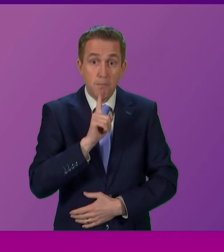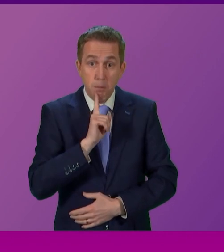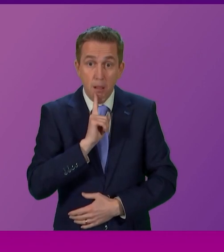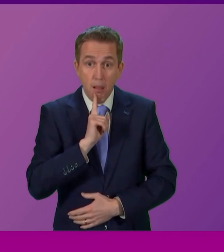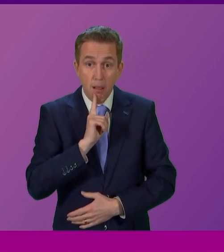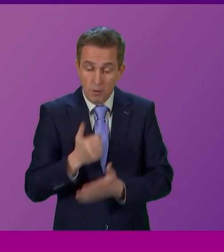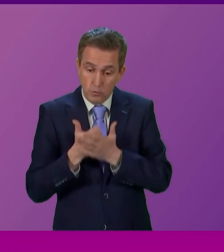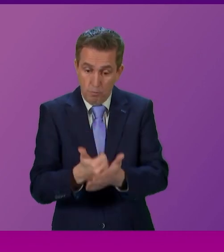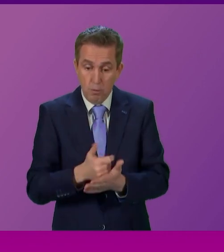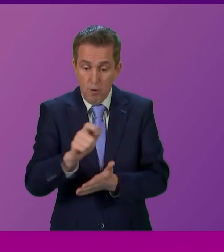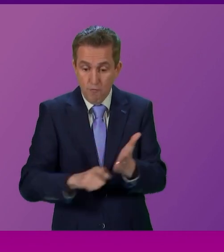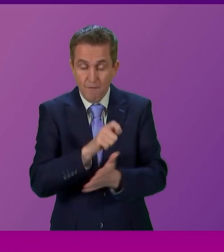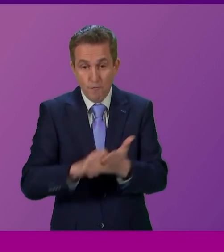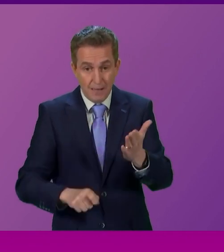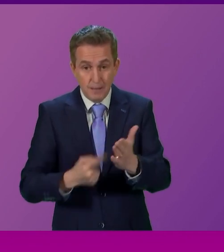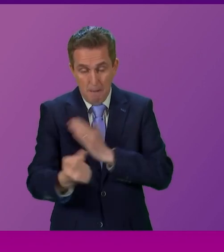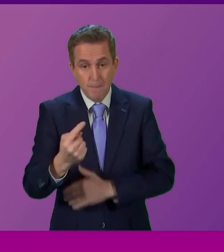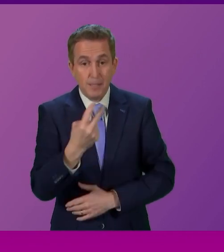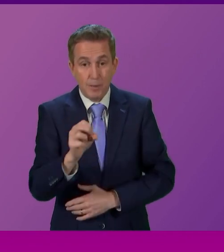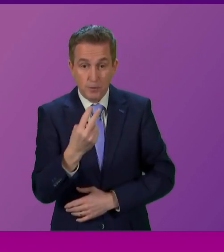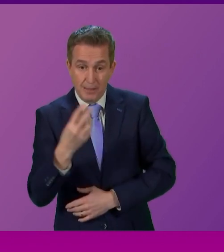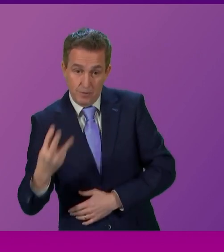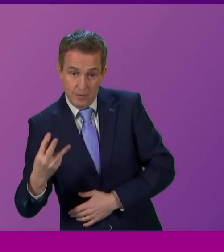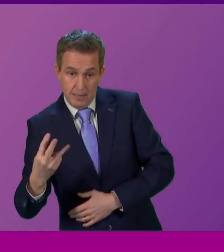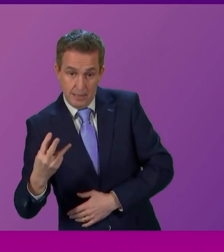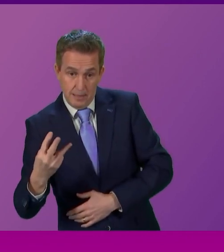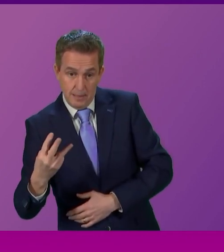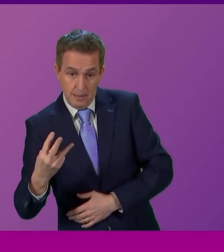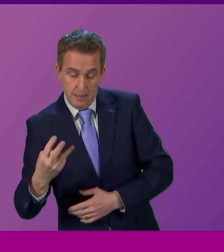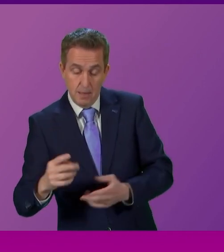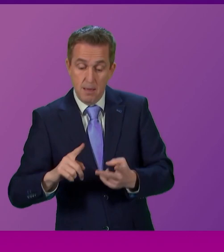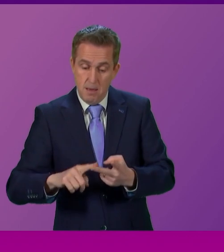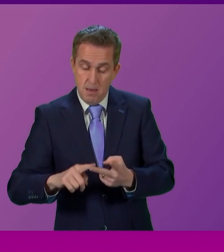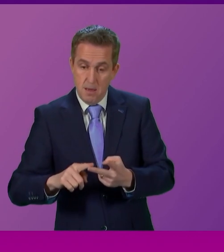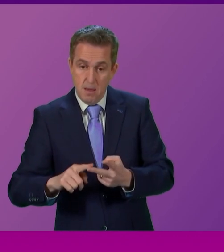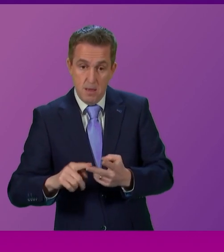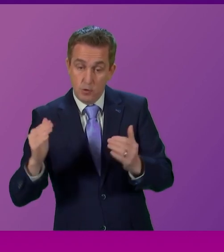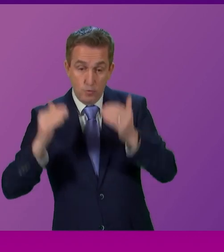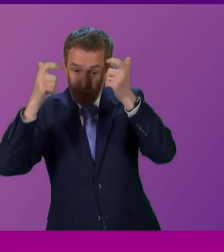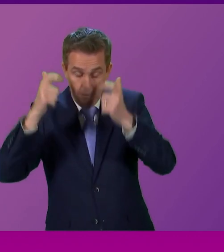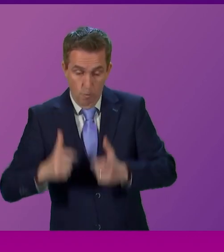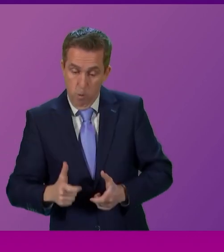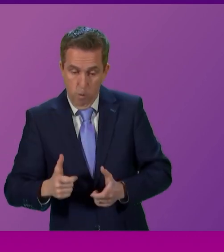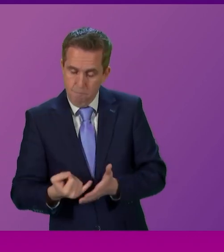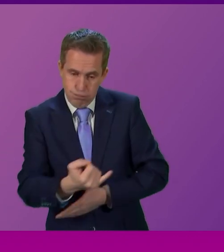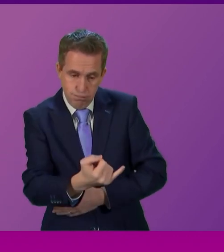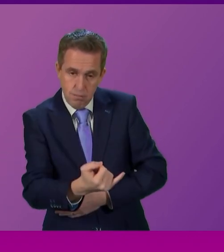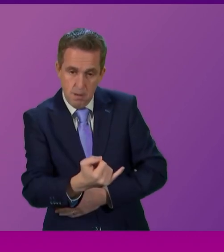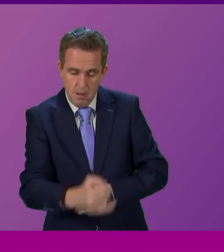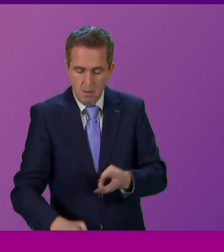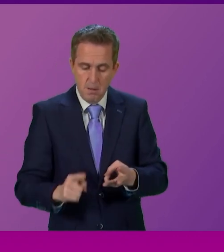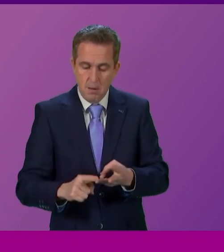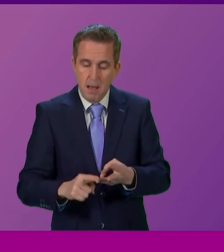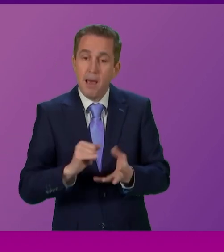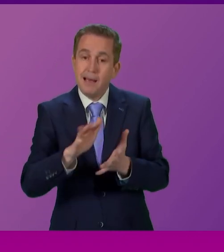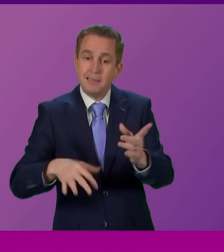2023. Thwarted by the courts and with the public opinion against them, the SNP now want